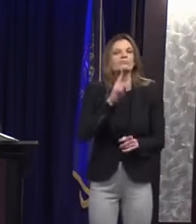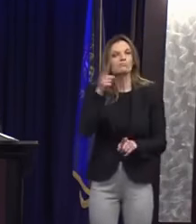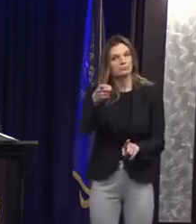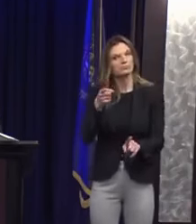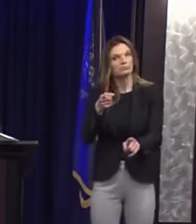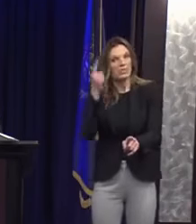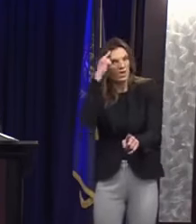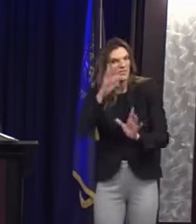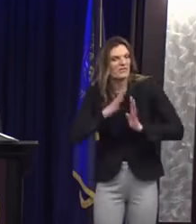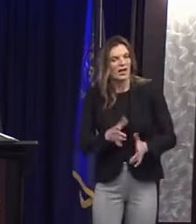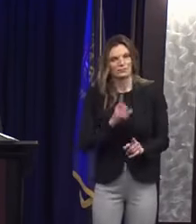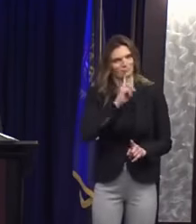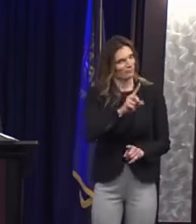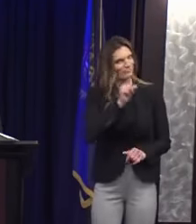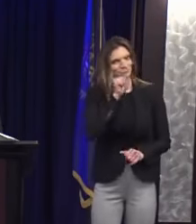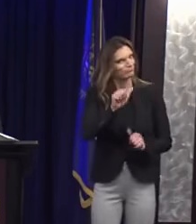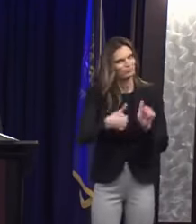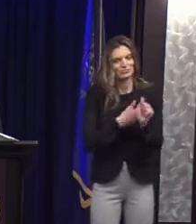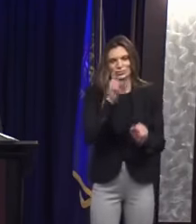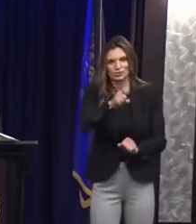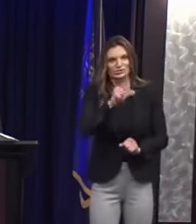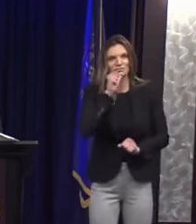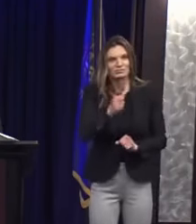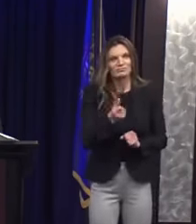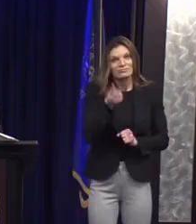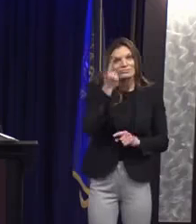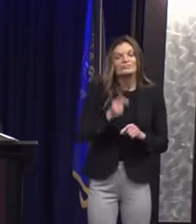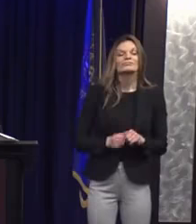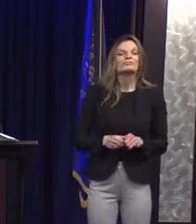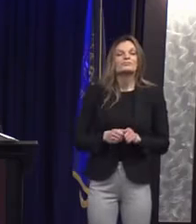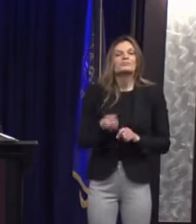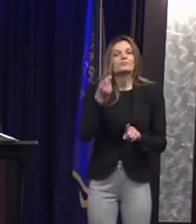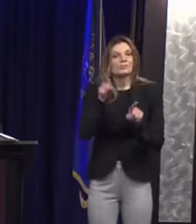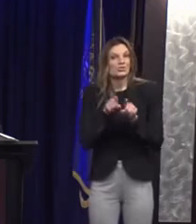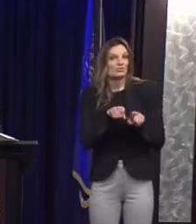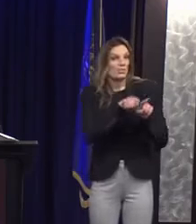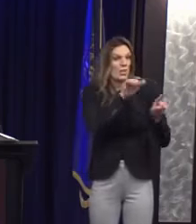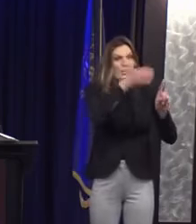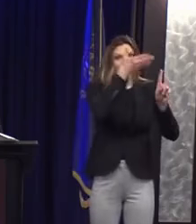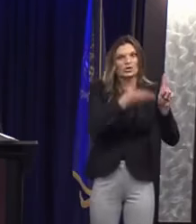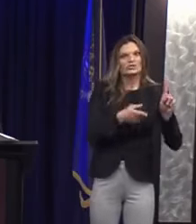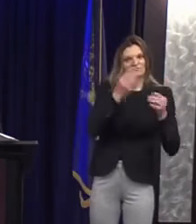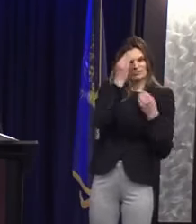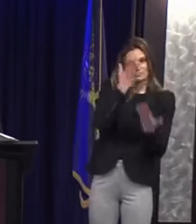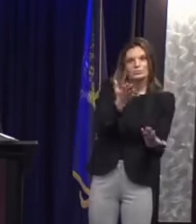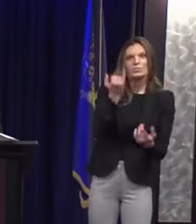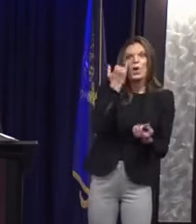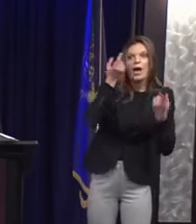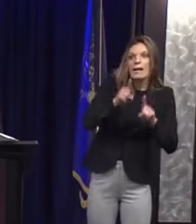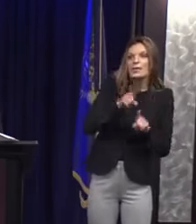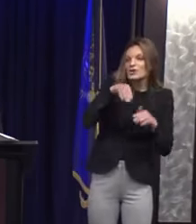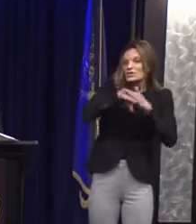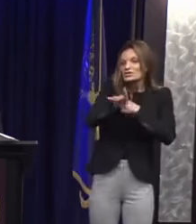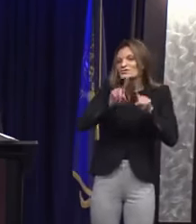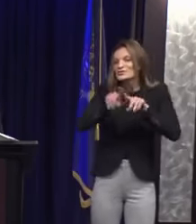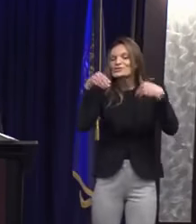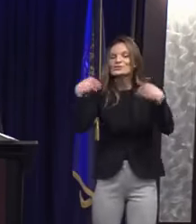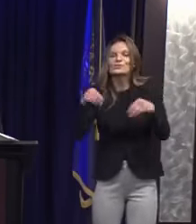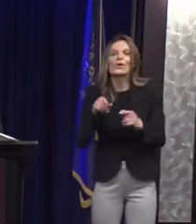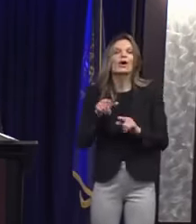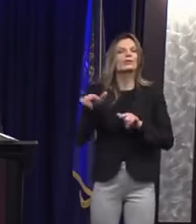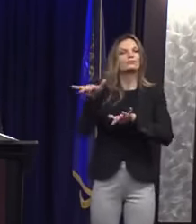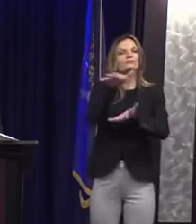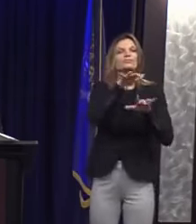Tissinger advises that circulators should avoid store managers and, quote, act stupid if approached by